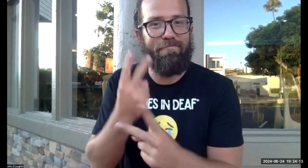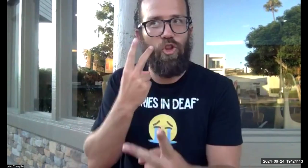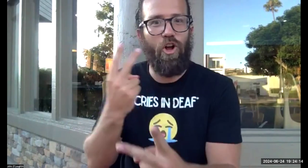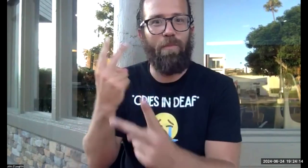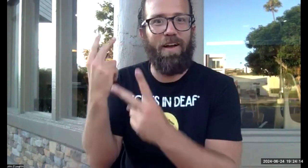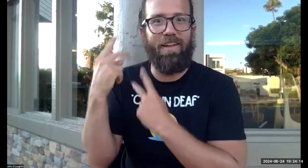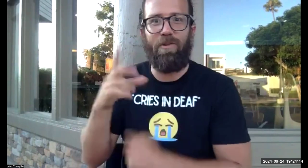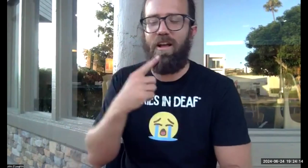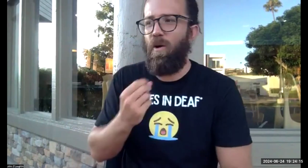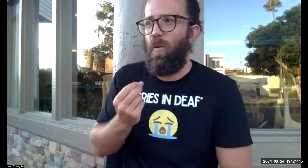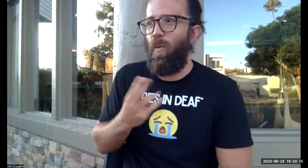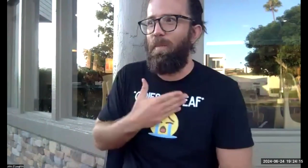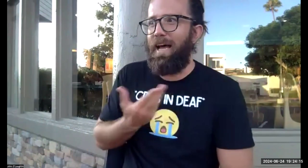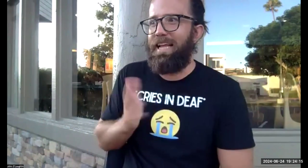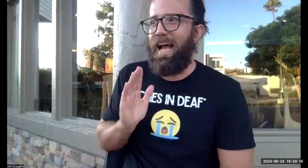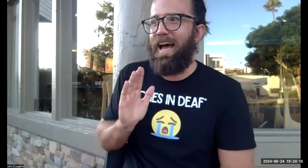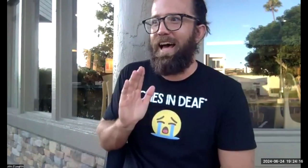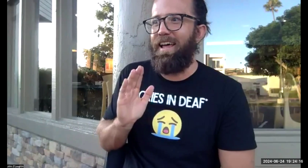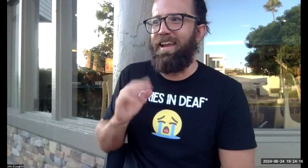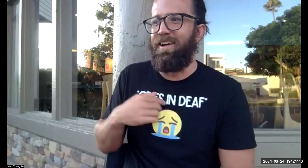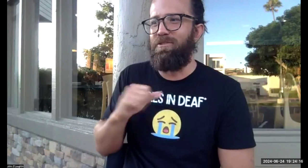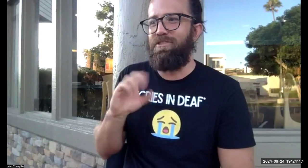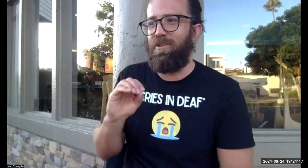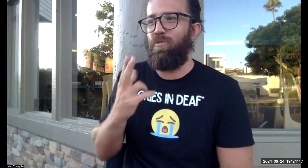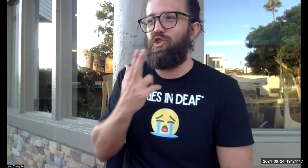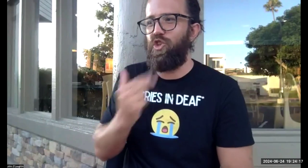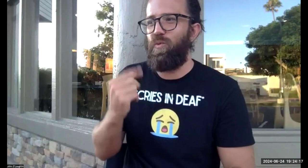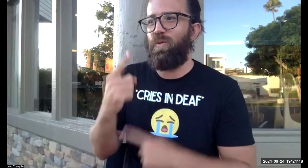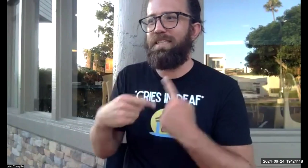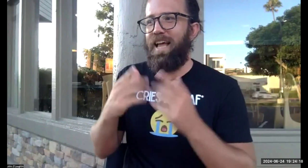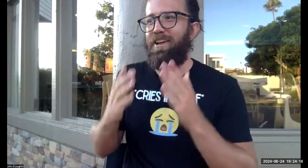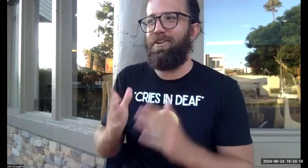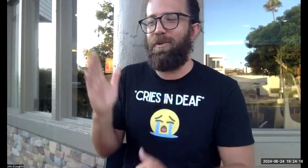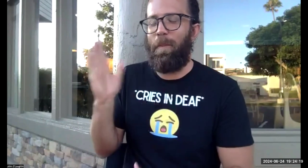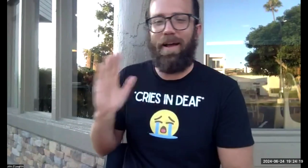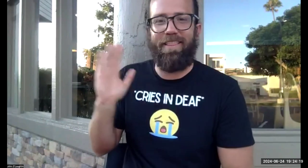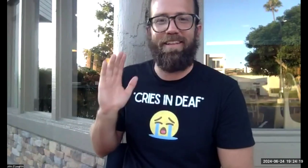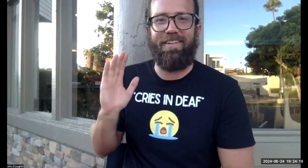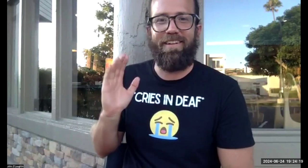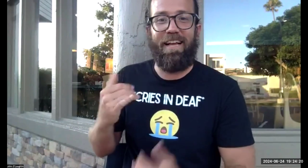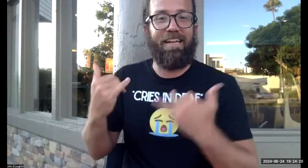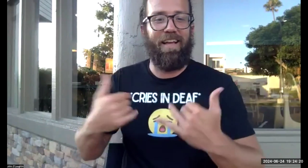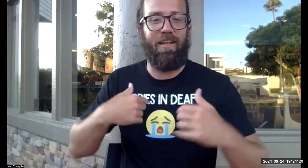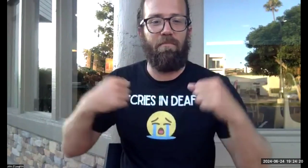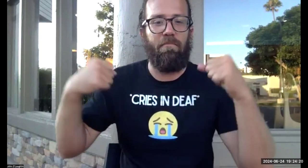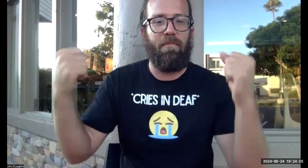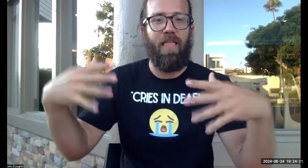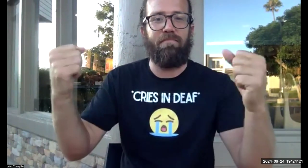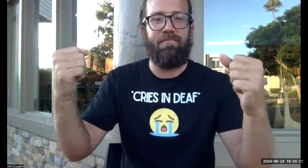for you to be able to keep it. And then when you look back on it, you can say that you were such a cute signer